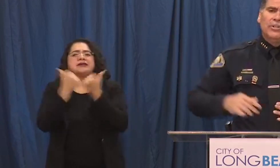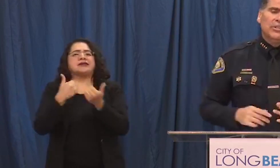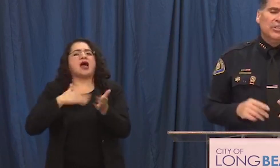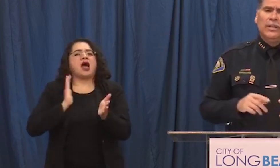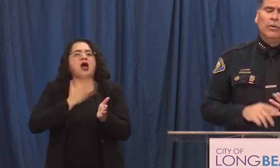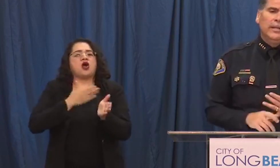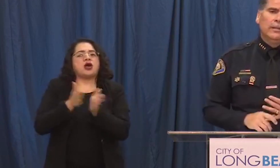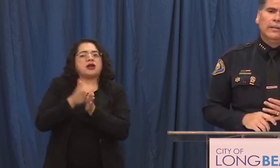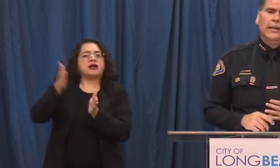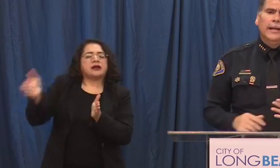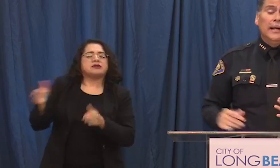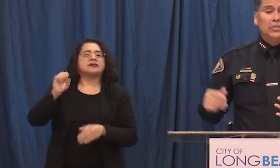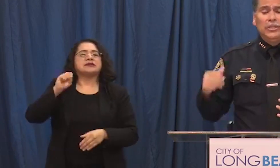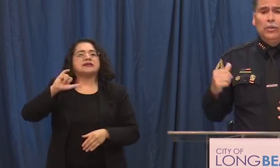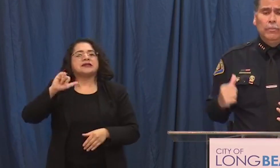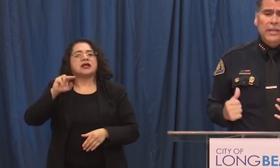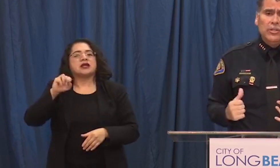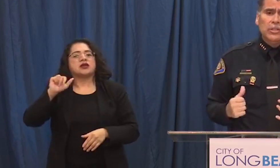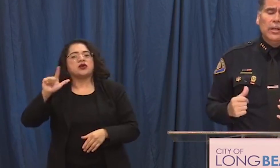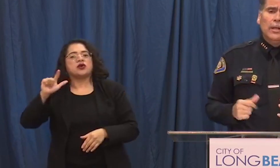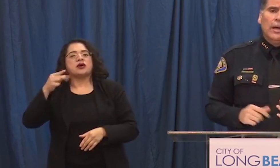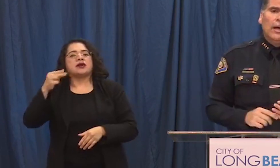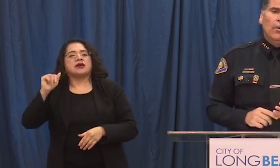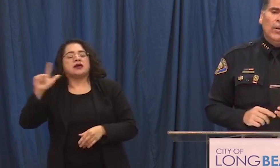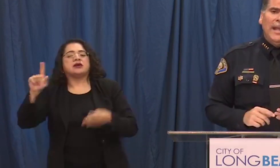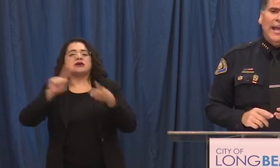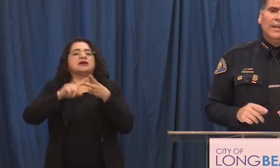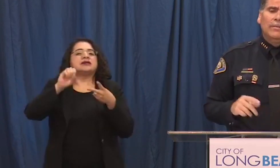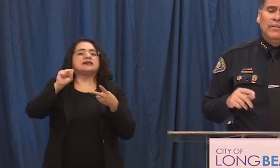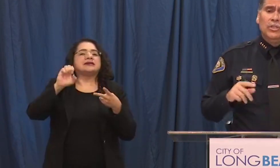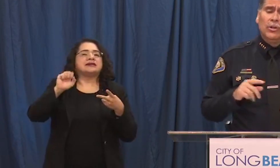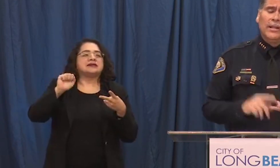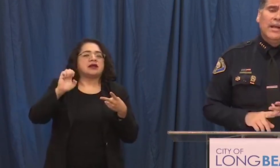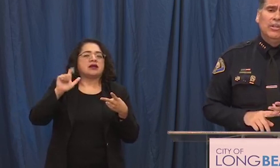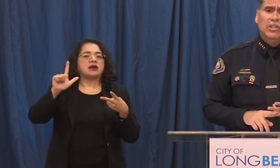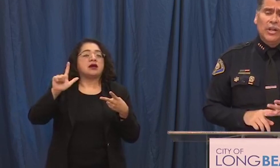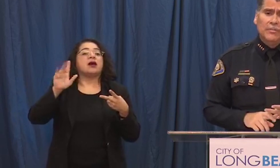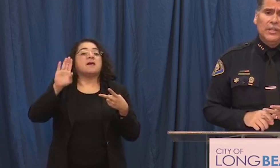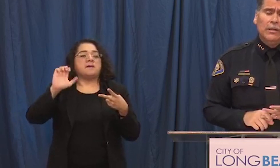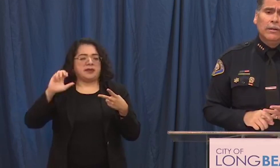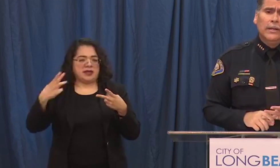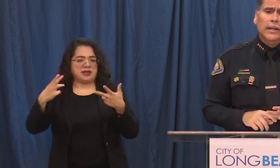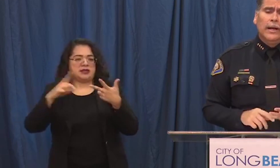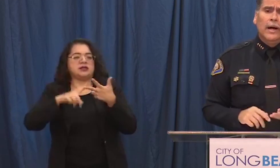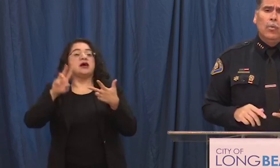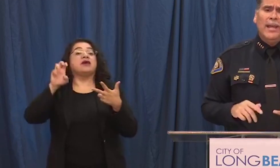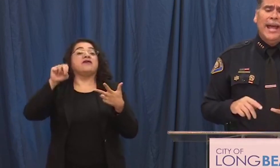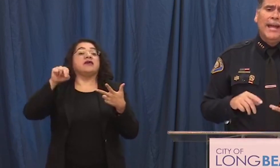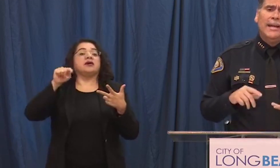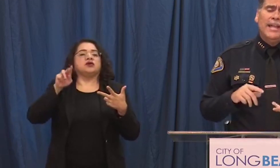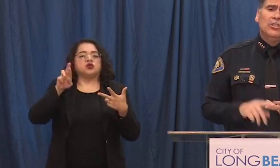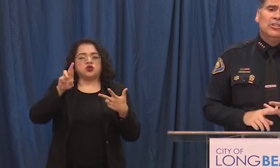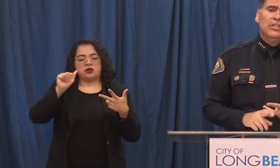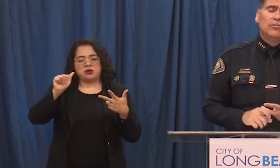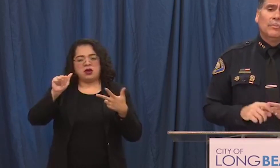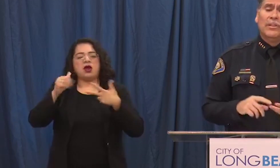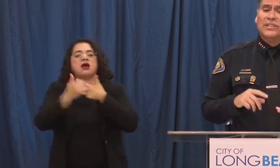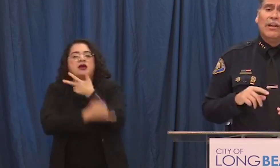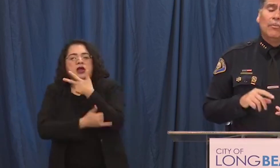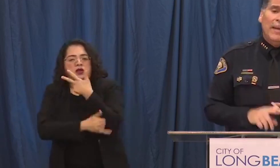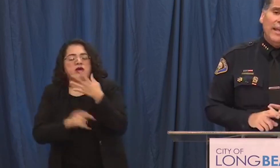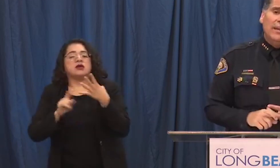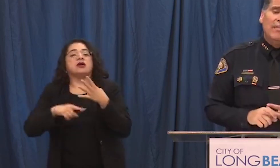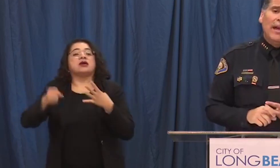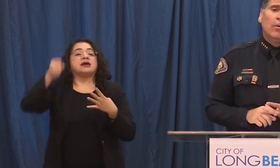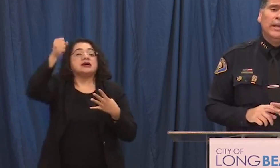neighbors Signal Hill uh Seal Beach uh we had Ventura County Sheriff's here uh we had agencies from